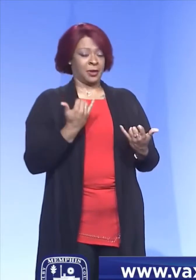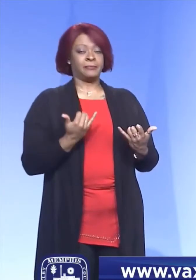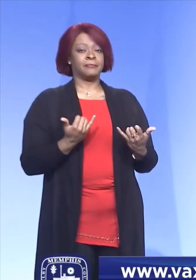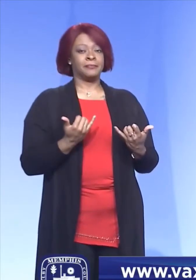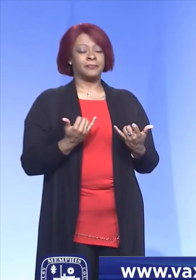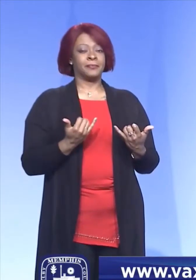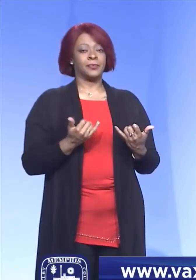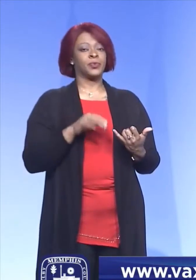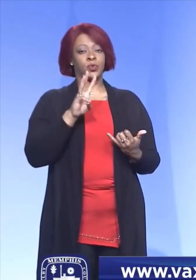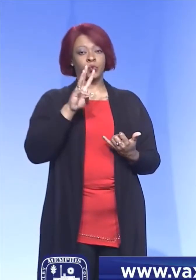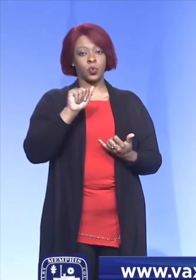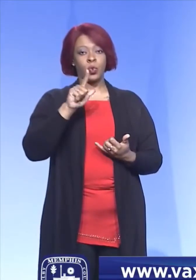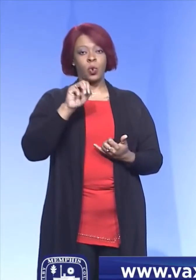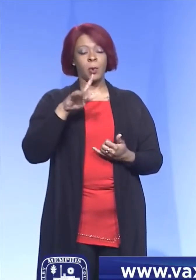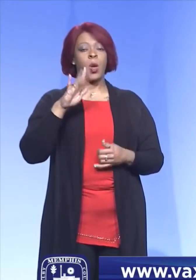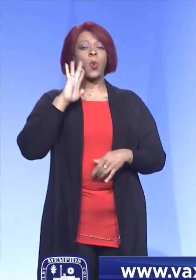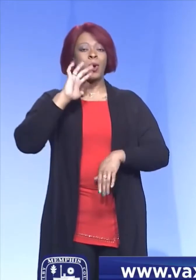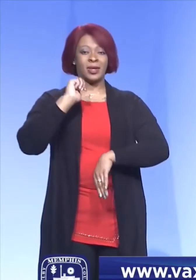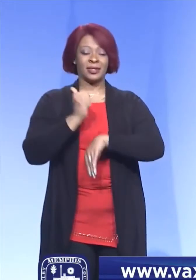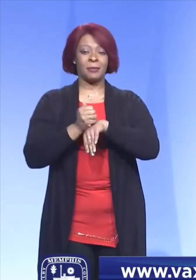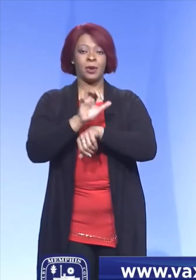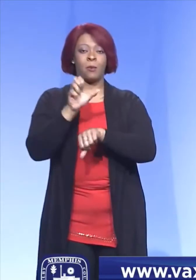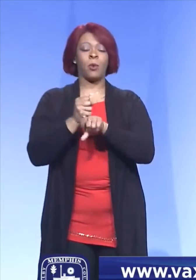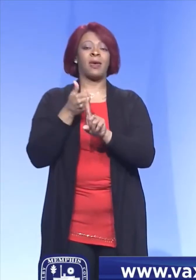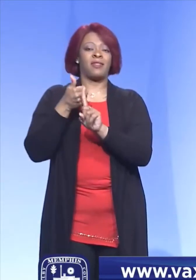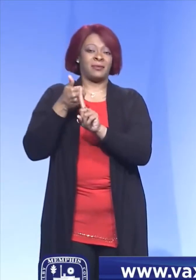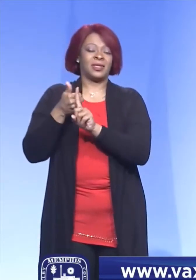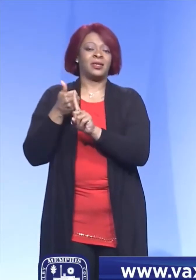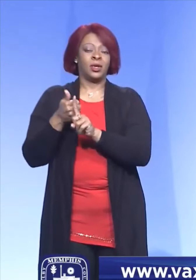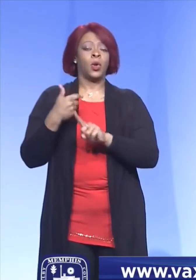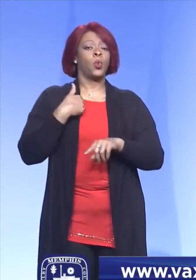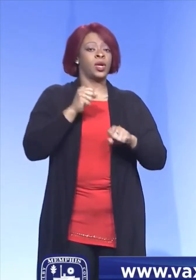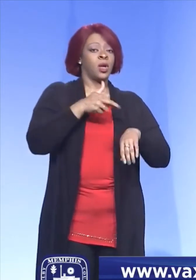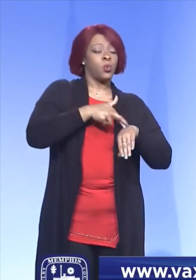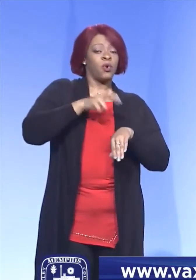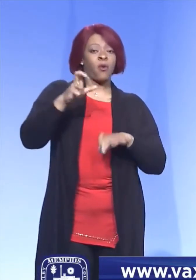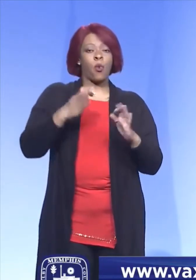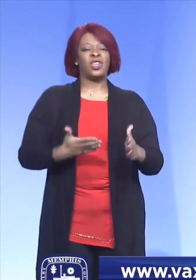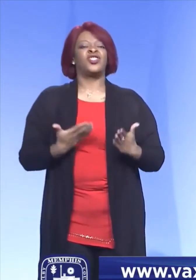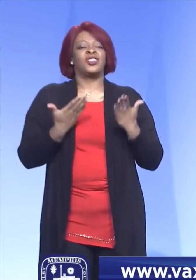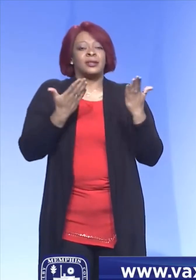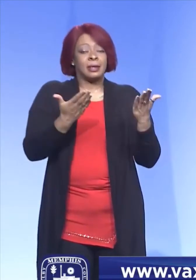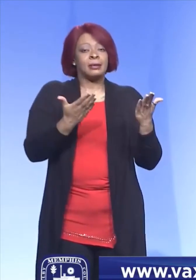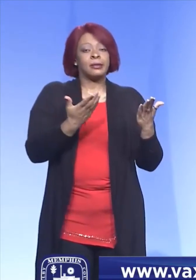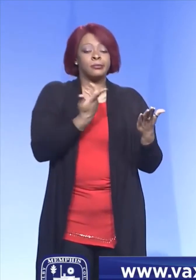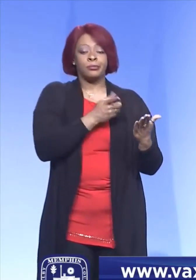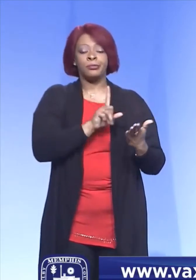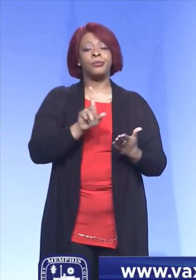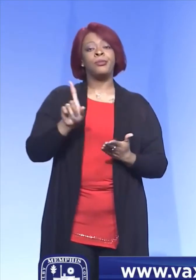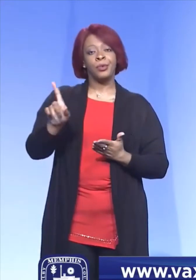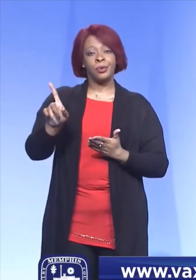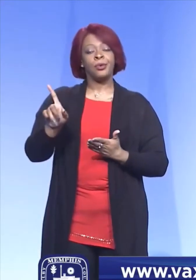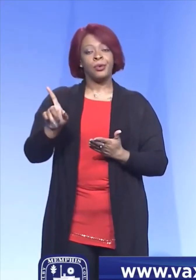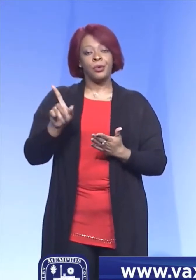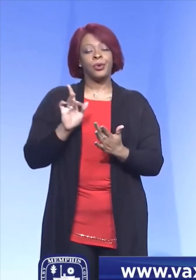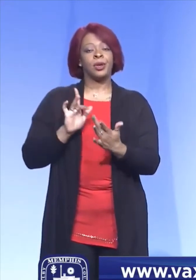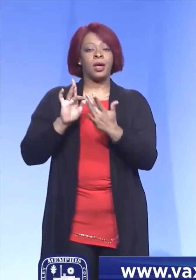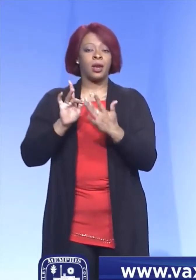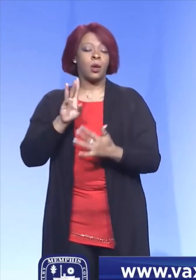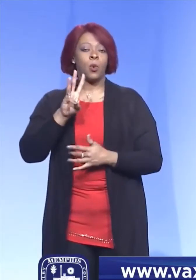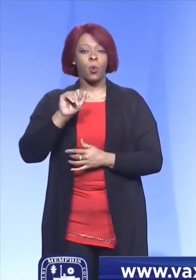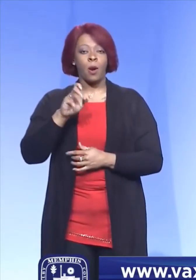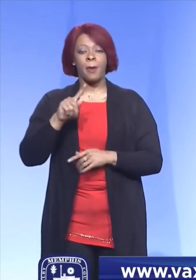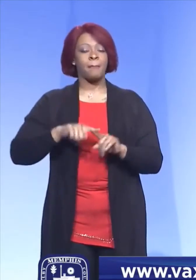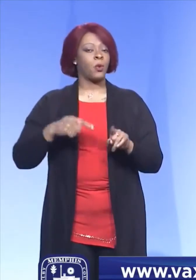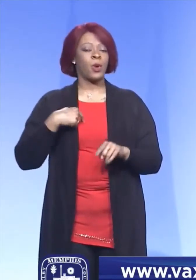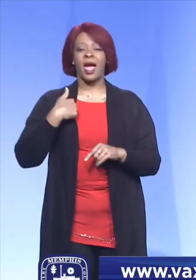that Walmart will establish those appointments. We can refer or suggest that individuals contact Walmart, but